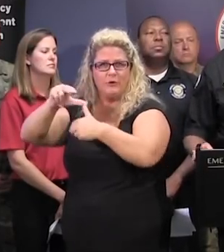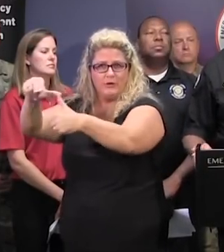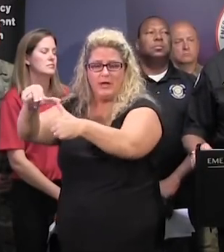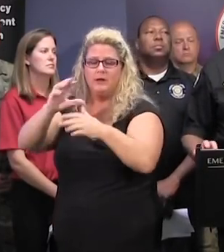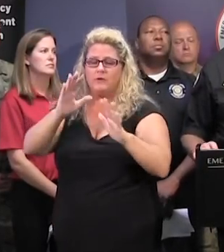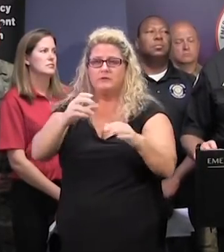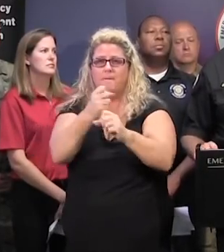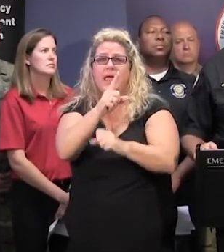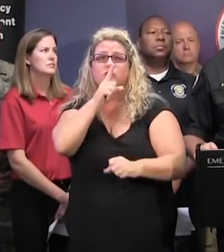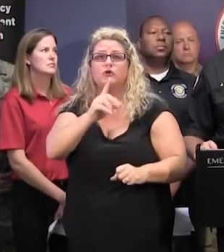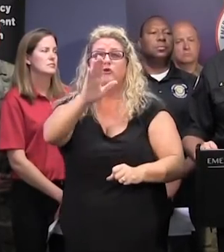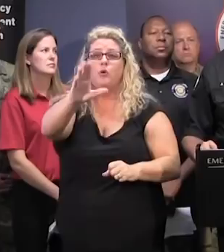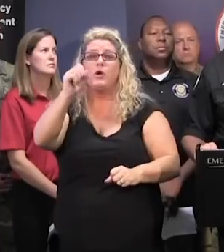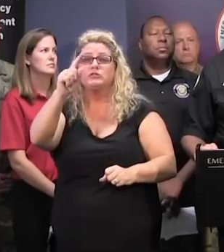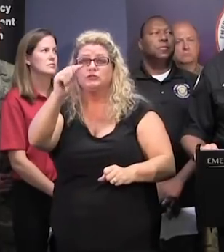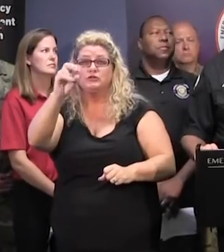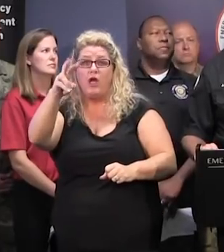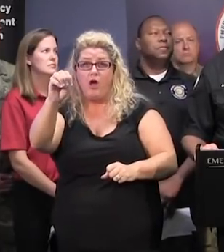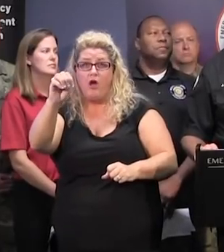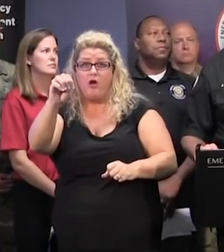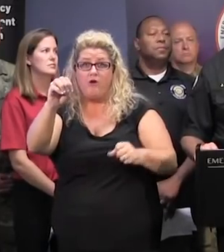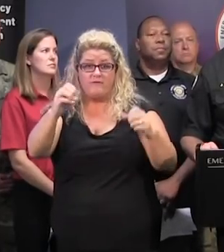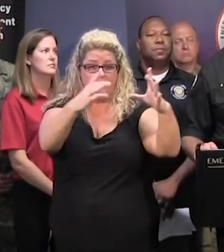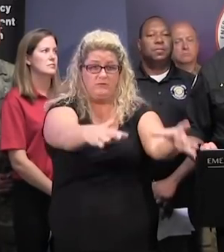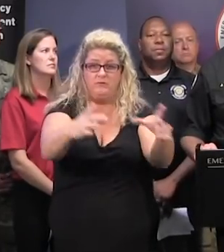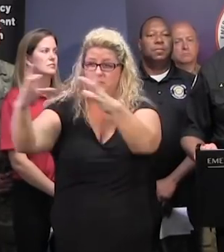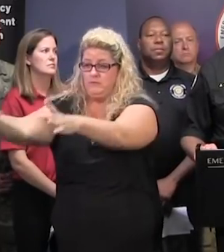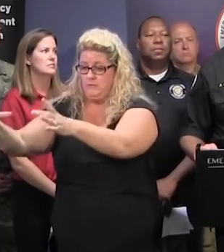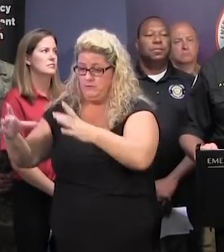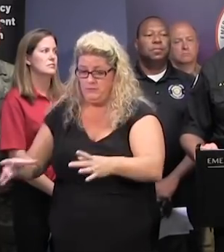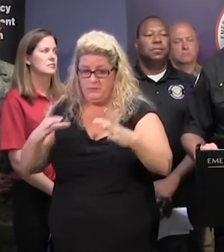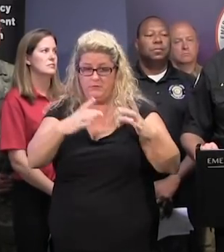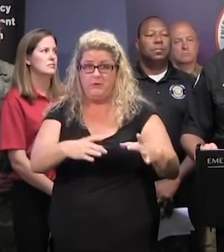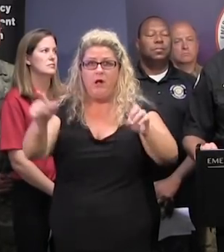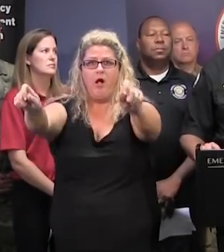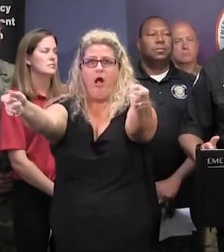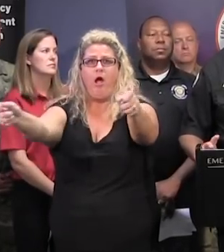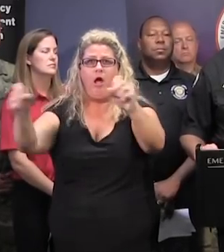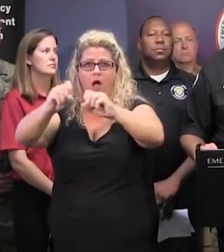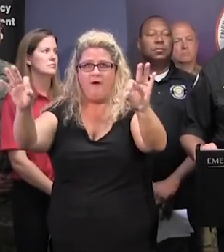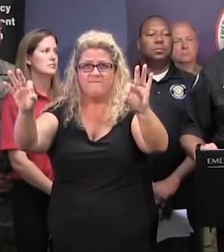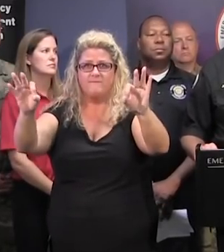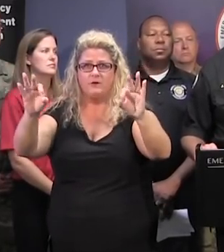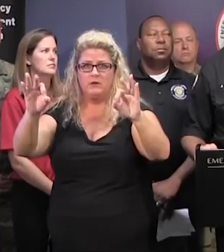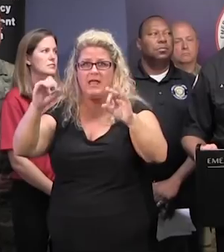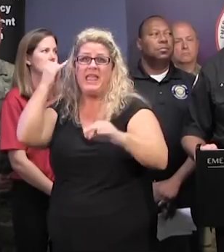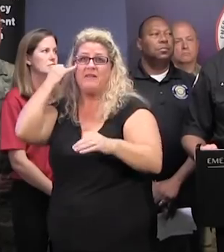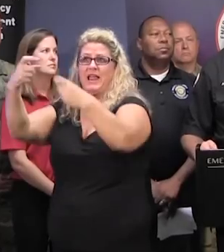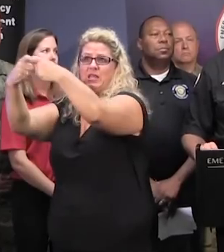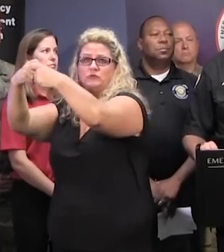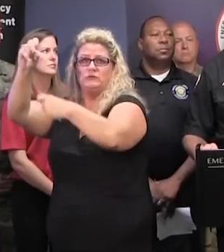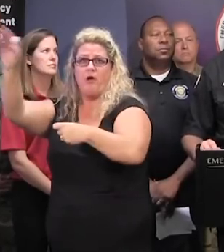Make sure that the eye of your stove is turned off when the power goes off. We experienced, I remember back during Hugo,